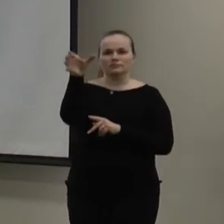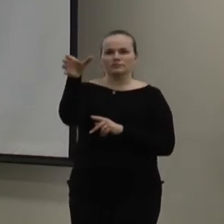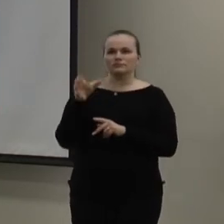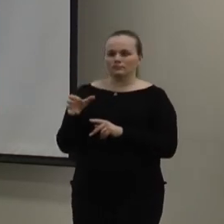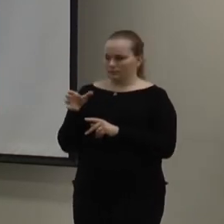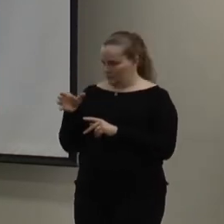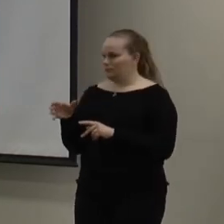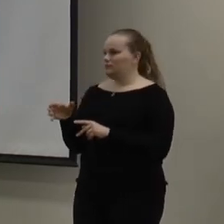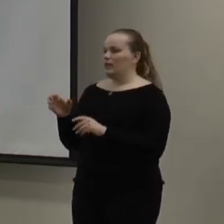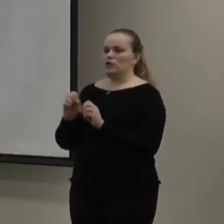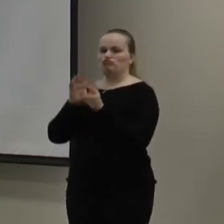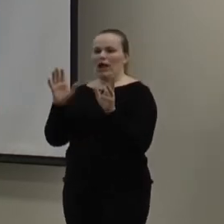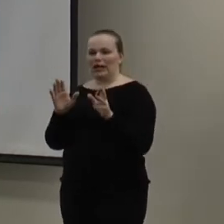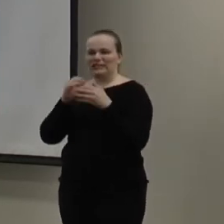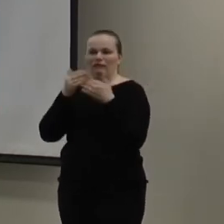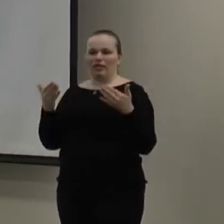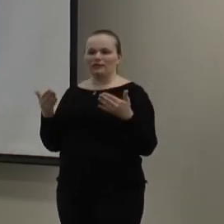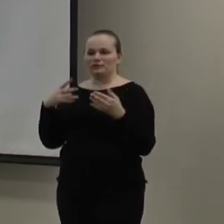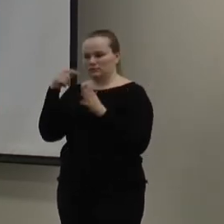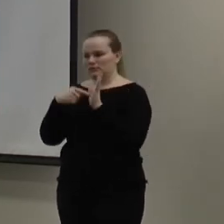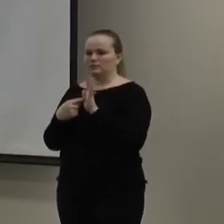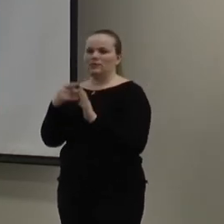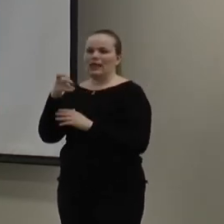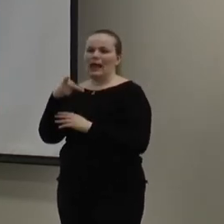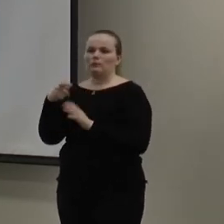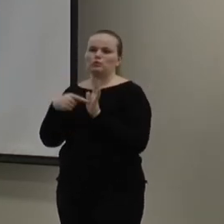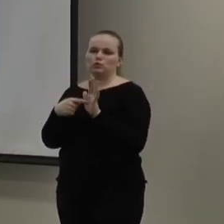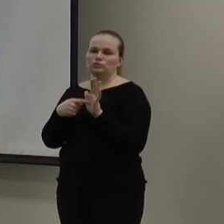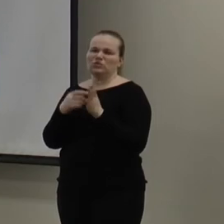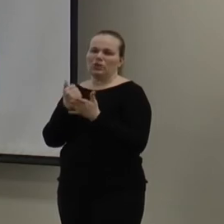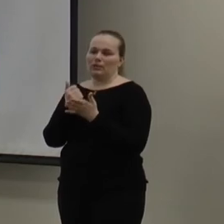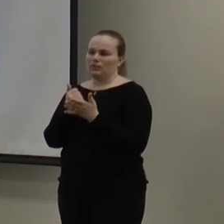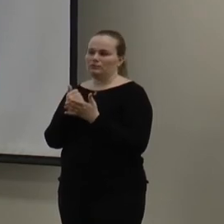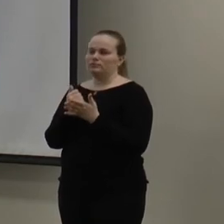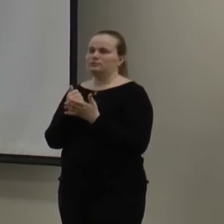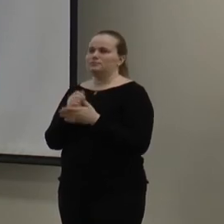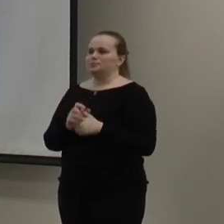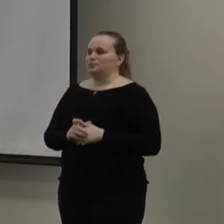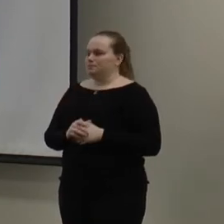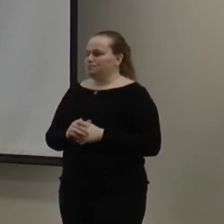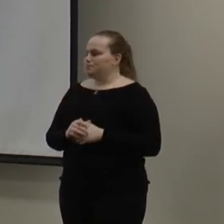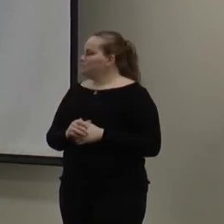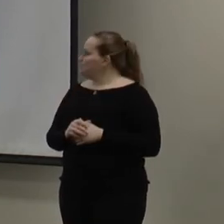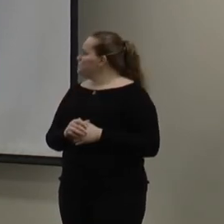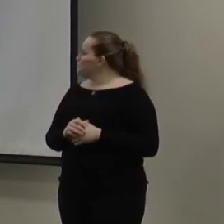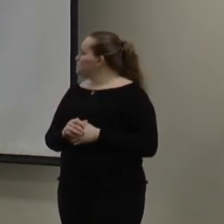This is the brightness and all that stuff. So, it'll help kind of walk you through those factors.